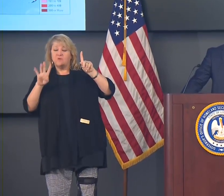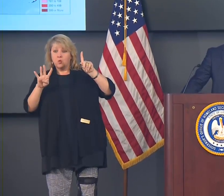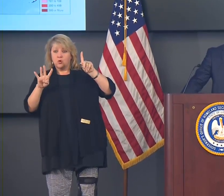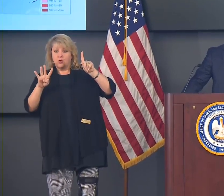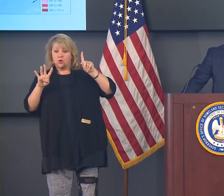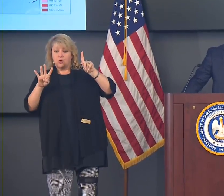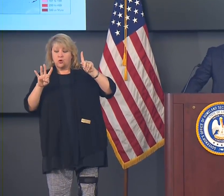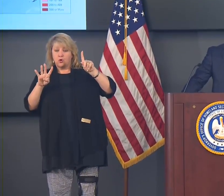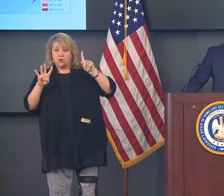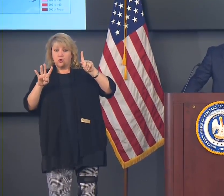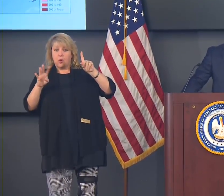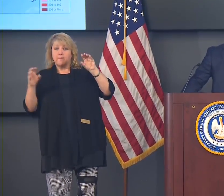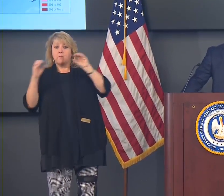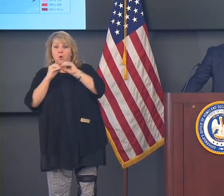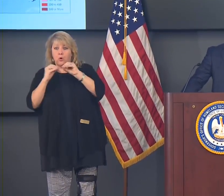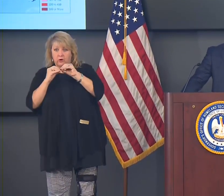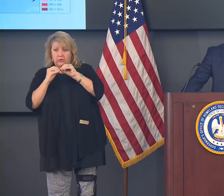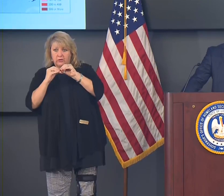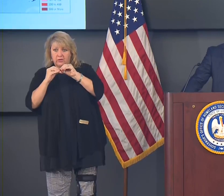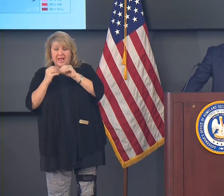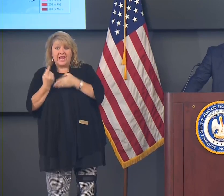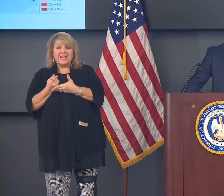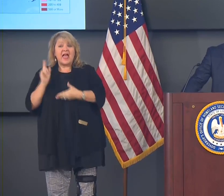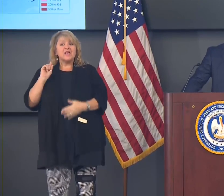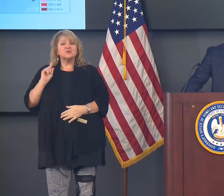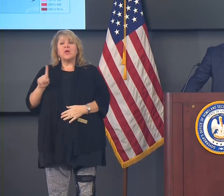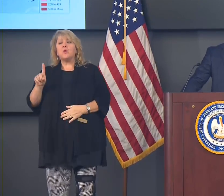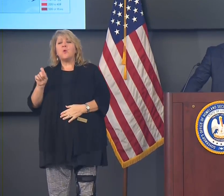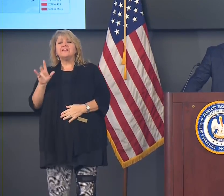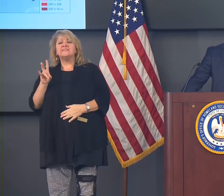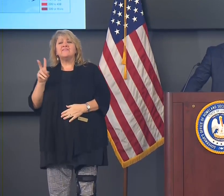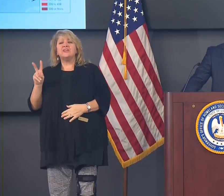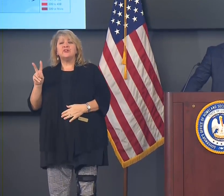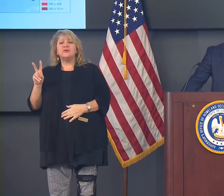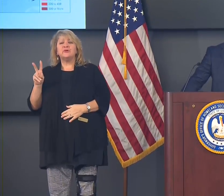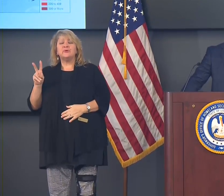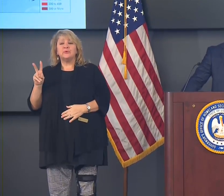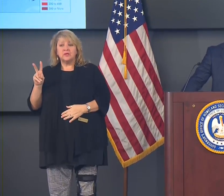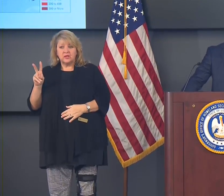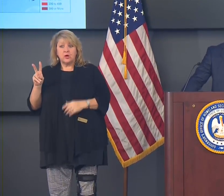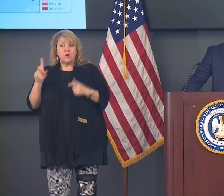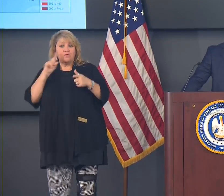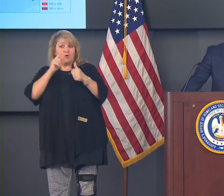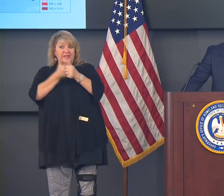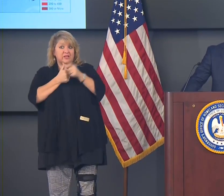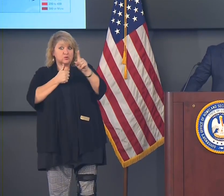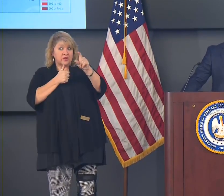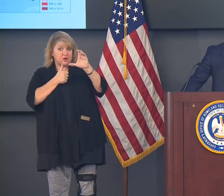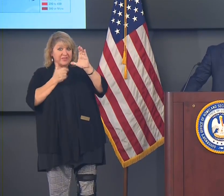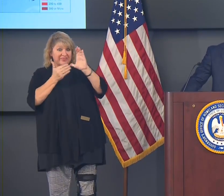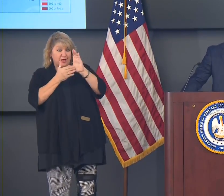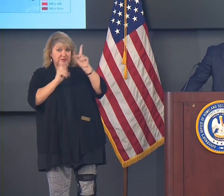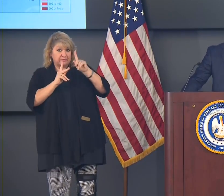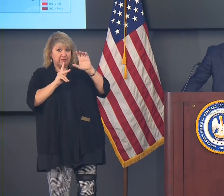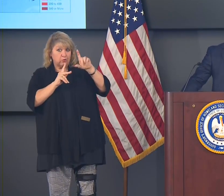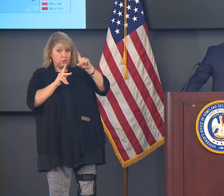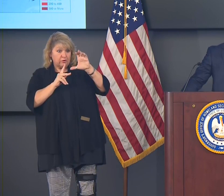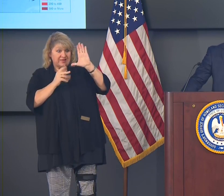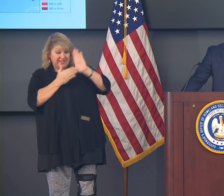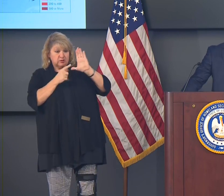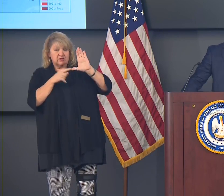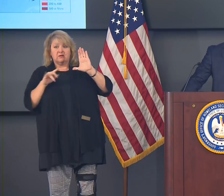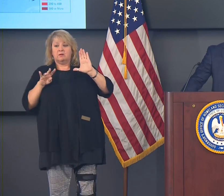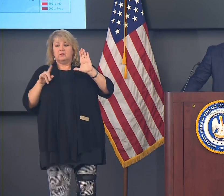100,000. Last week, had 172 new cases per 100,000 people.